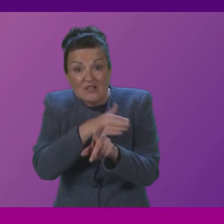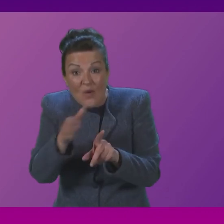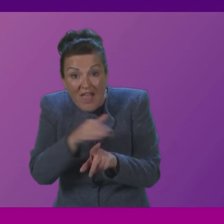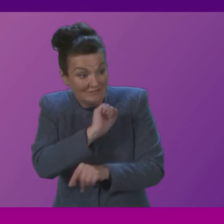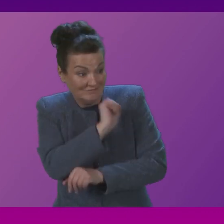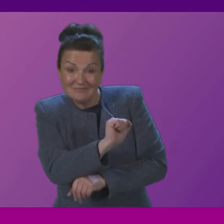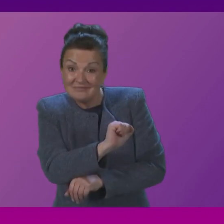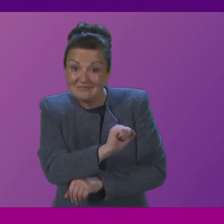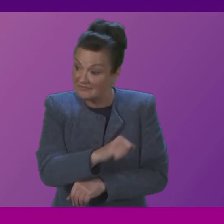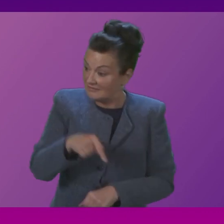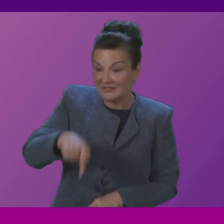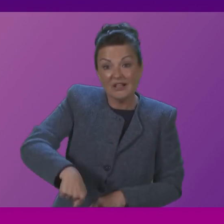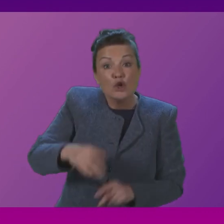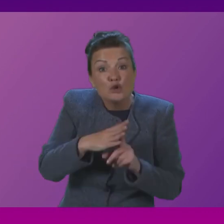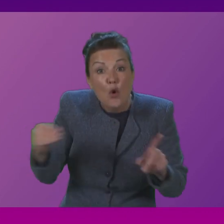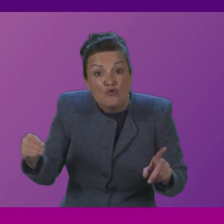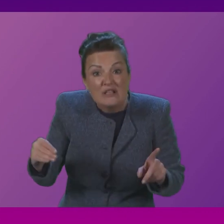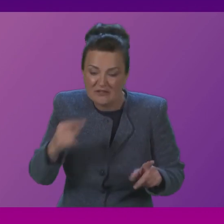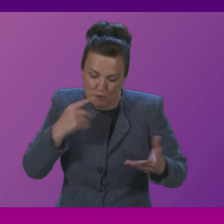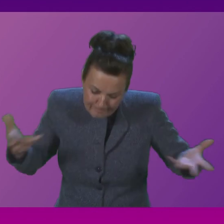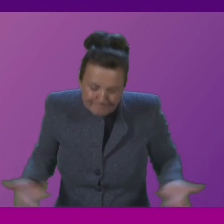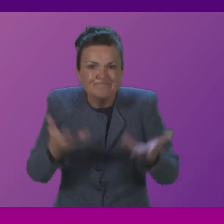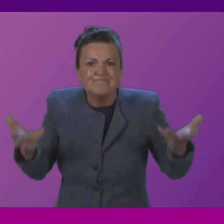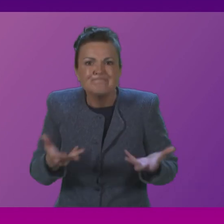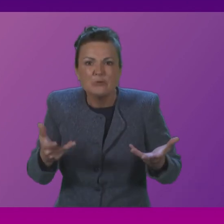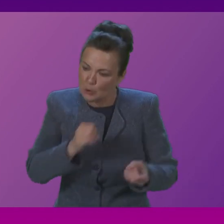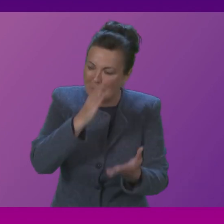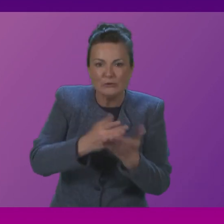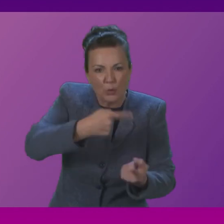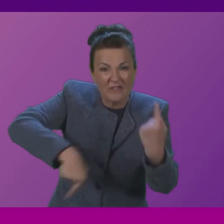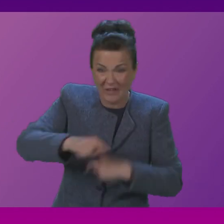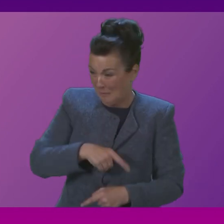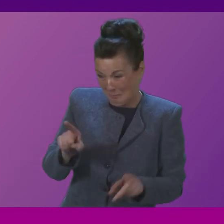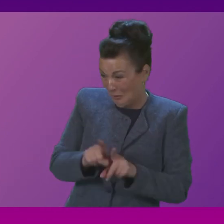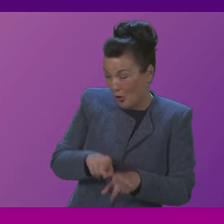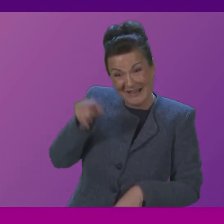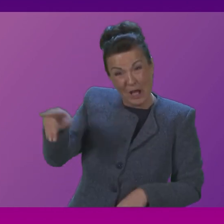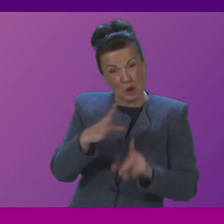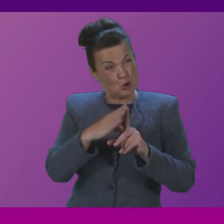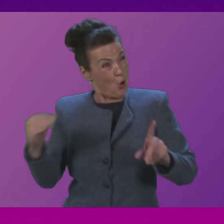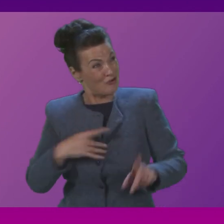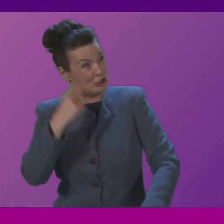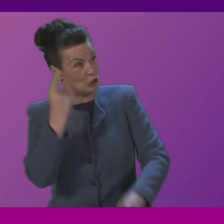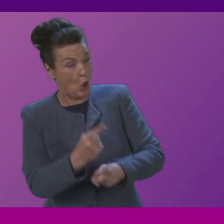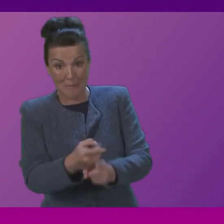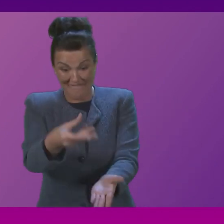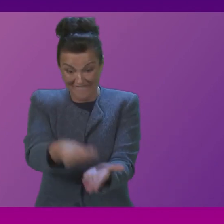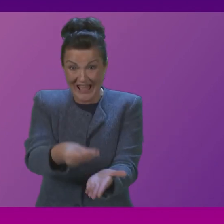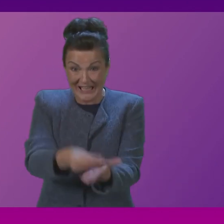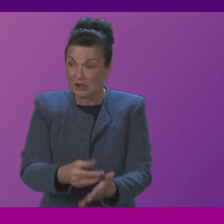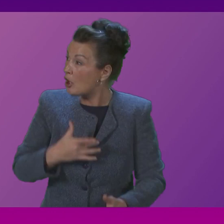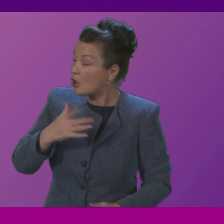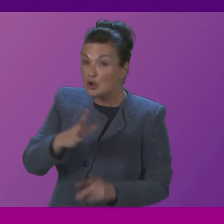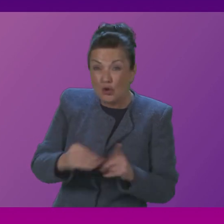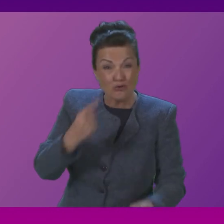do so they will continue to have zero credibility on any matters relating to budgets or relating to public